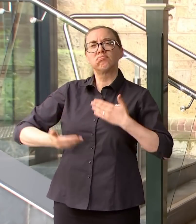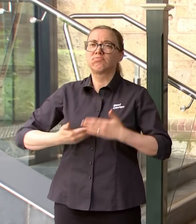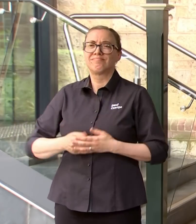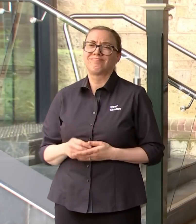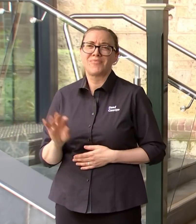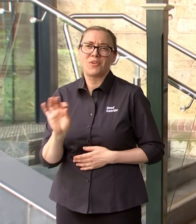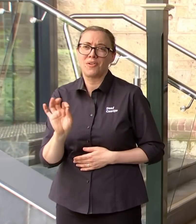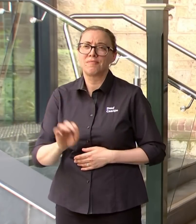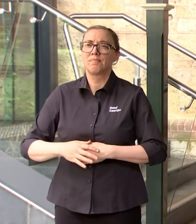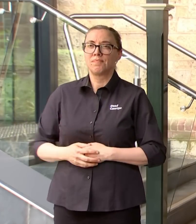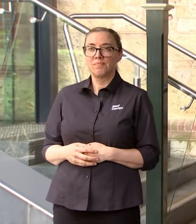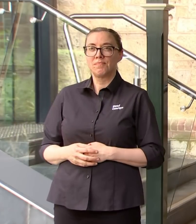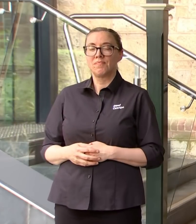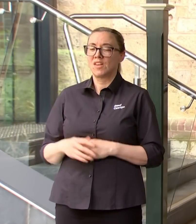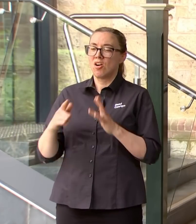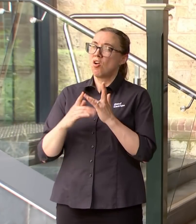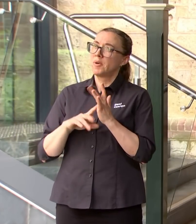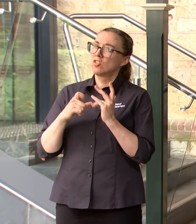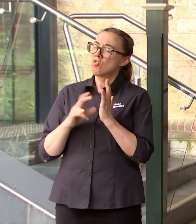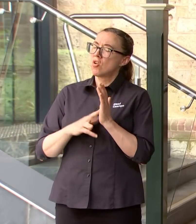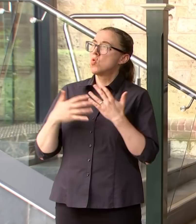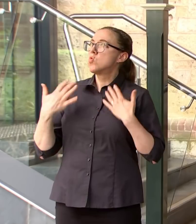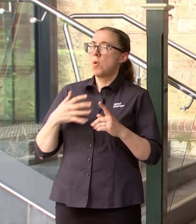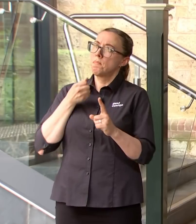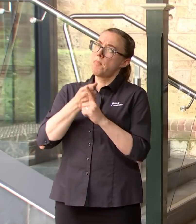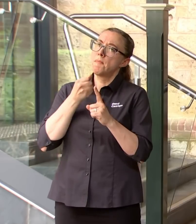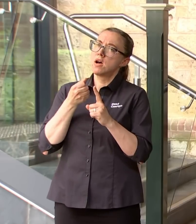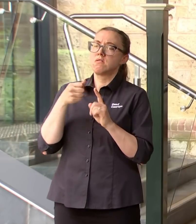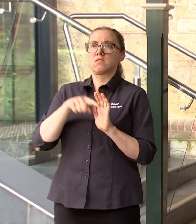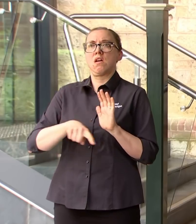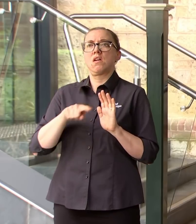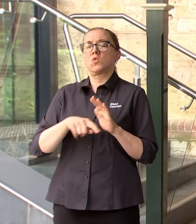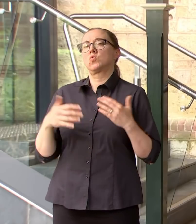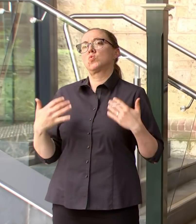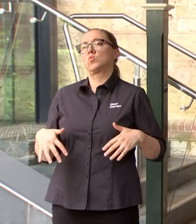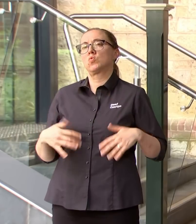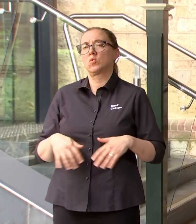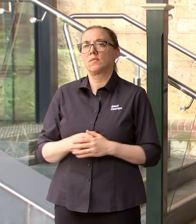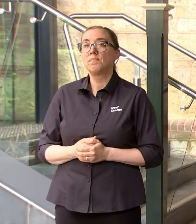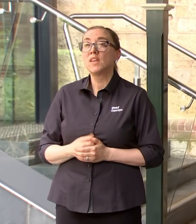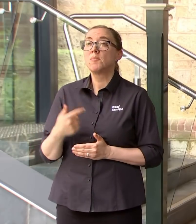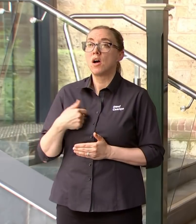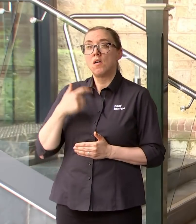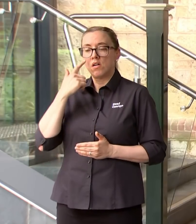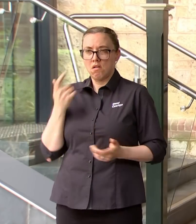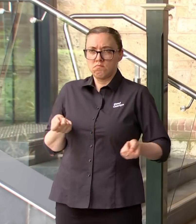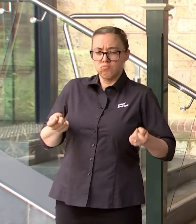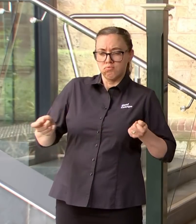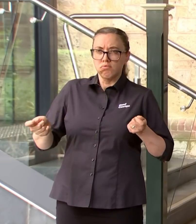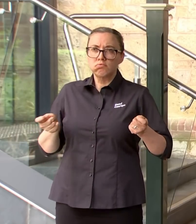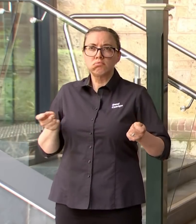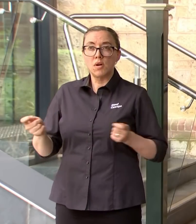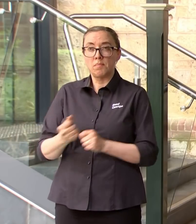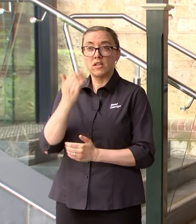omicron uh raised its ugly head but my focus at the moment is getting south australia through this as safely as possible putting